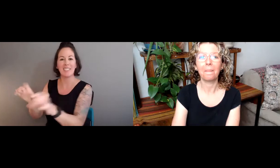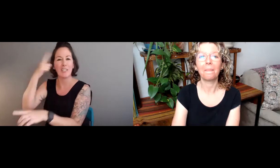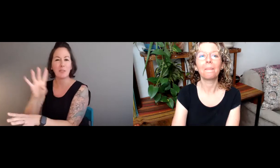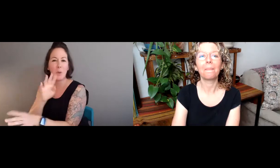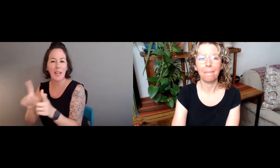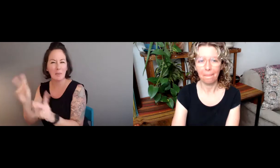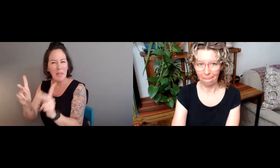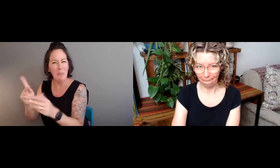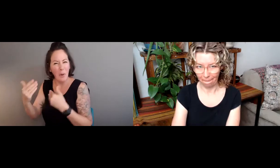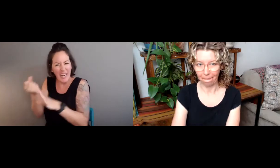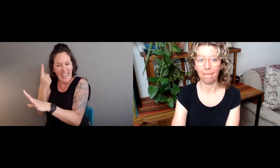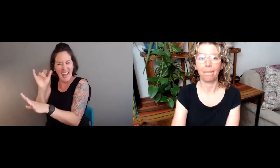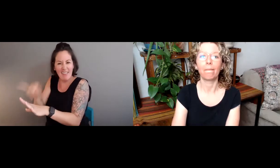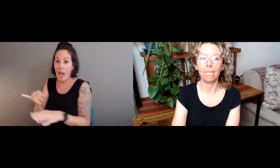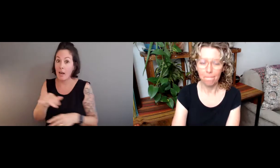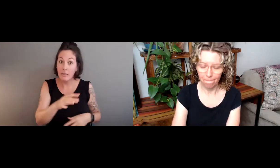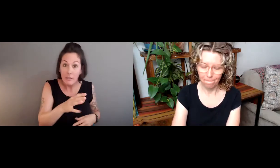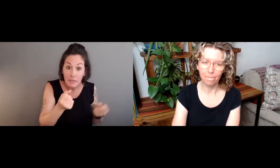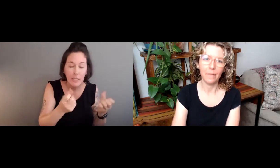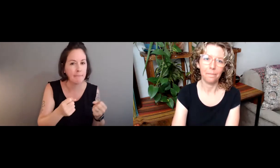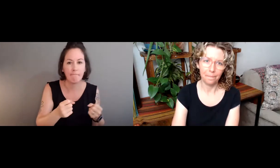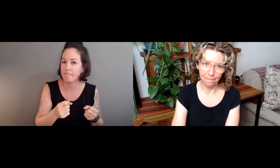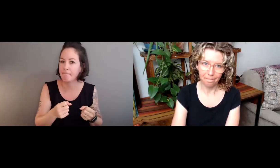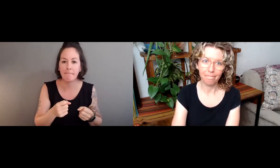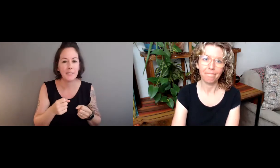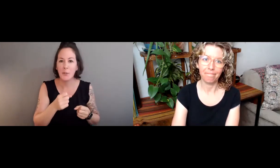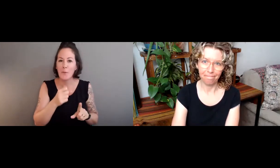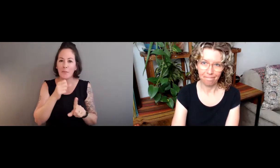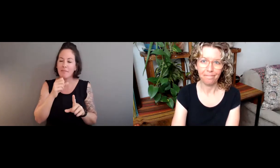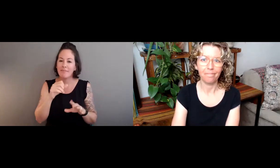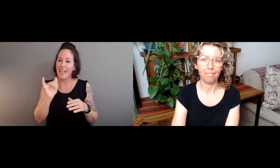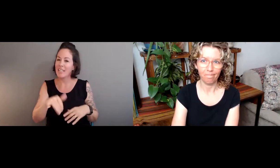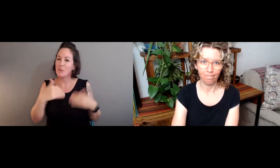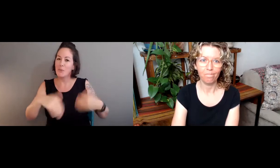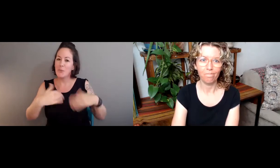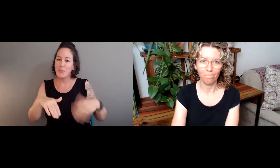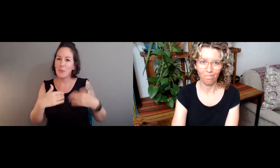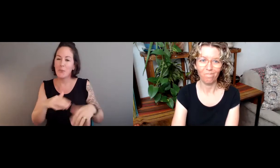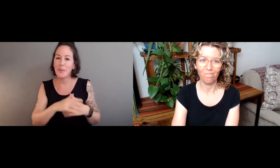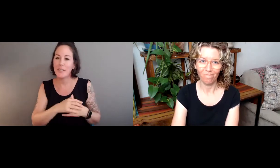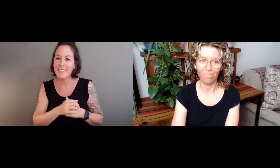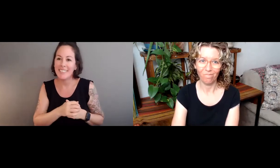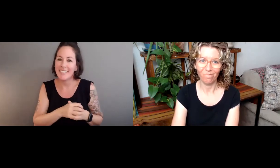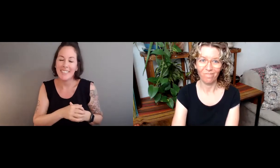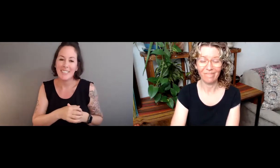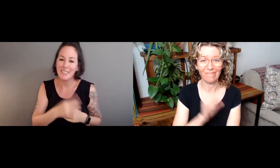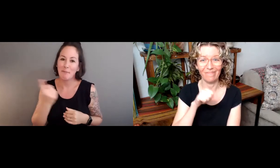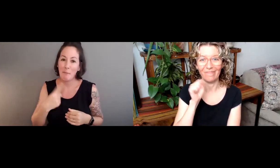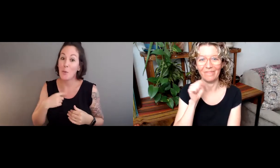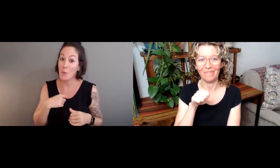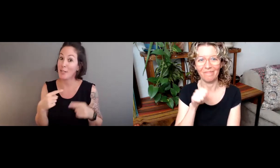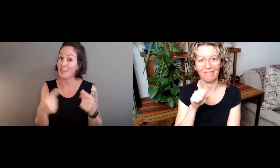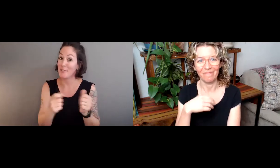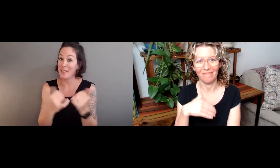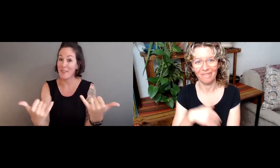understanding of what written language does for spoken language. And the same concept is not true in sign language documentation.